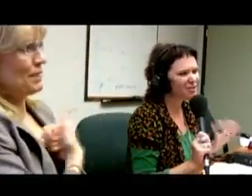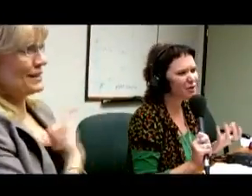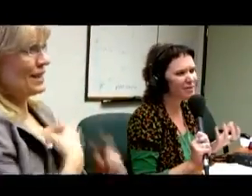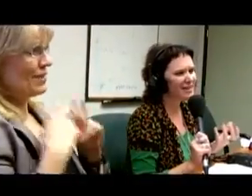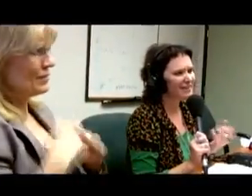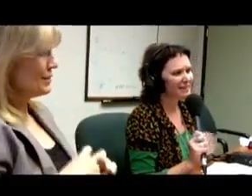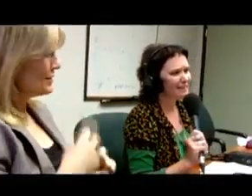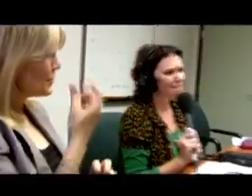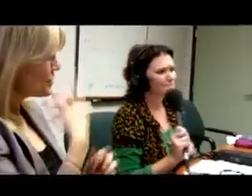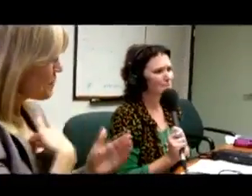know what I mean?